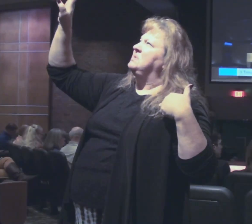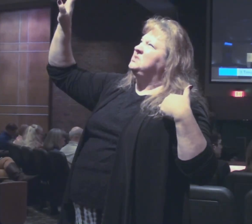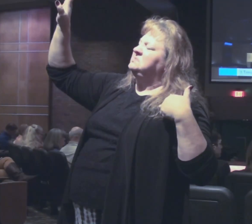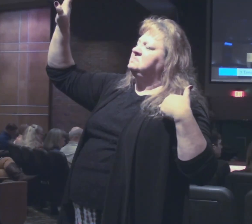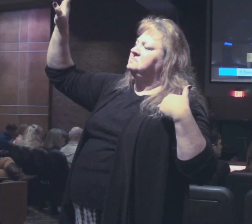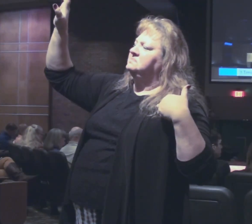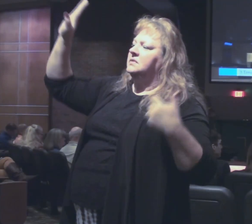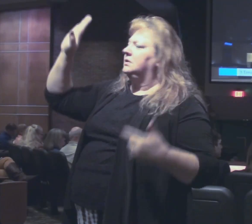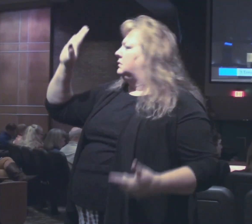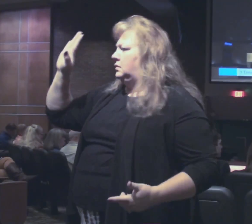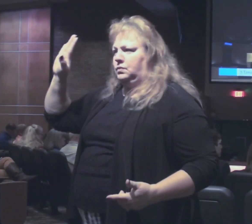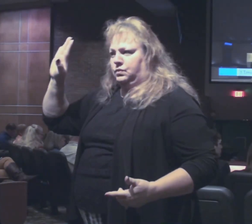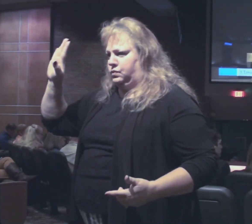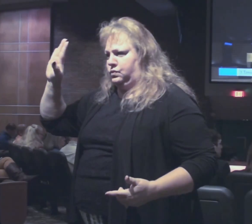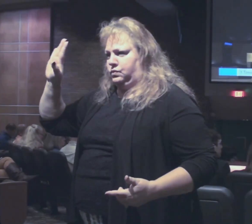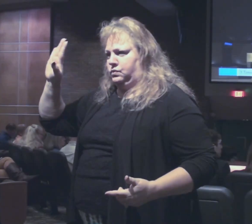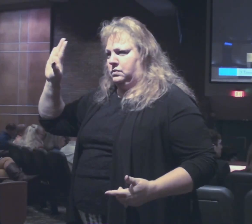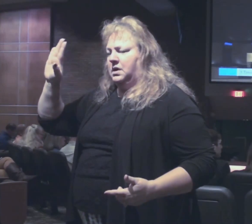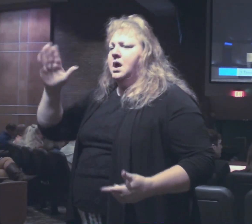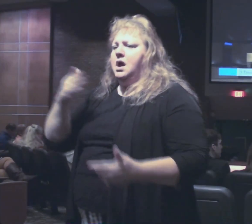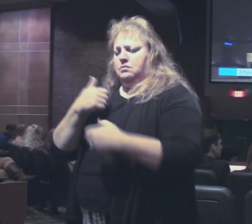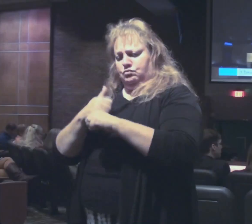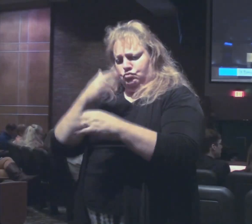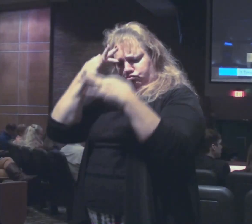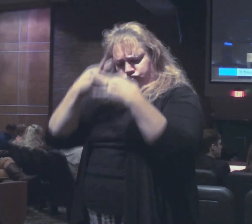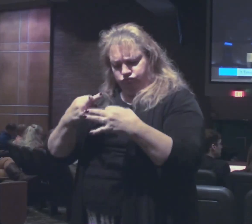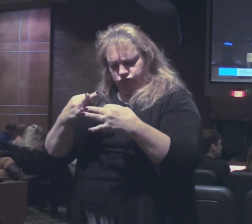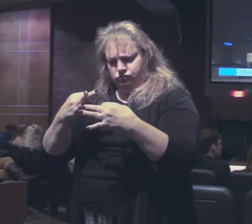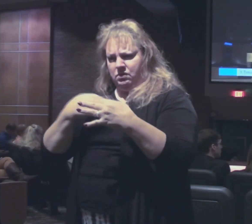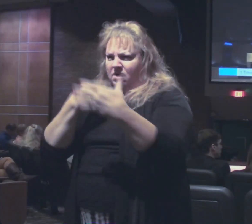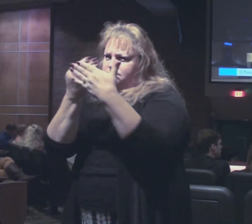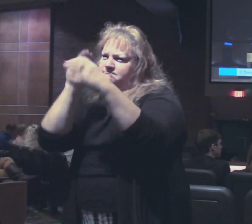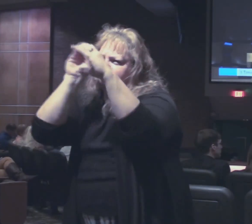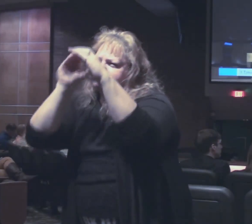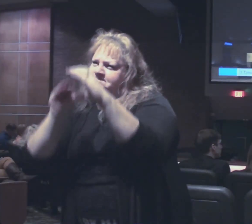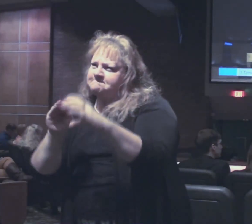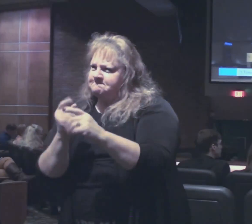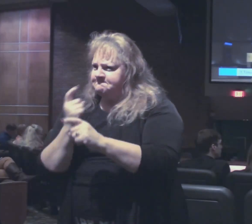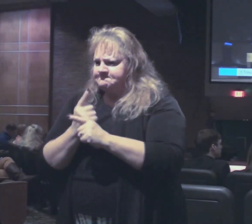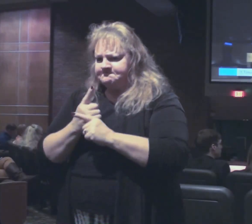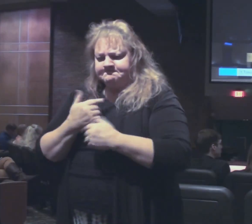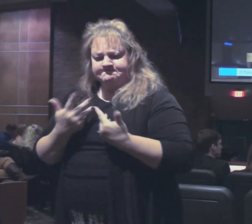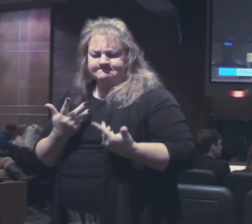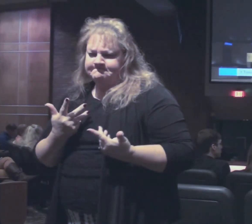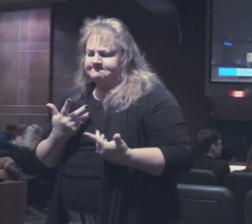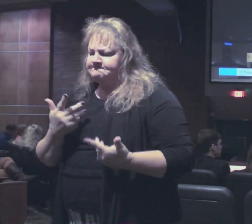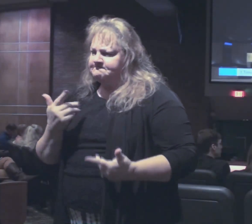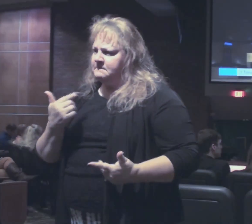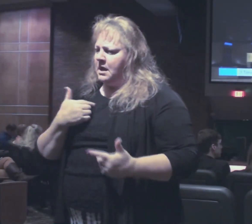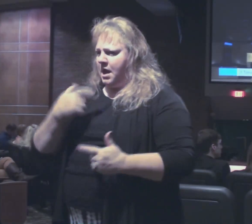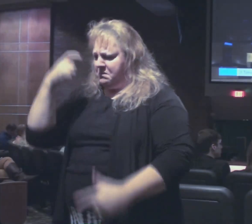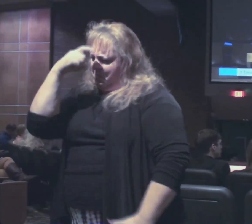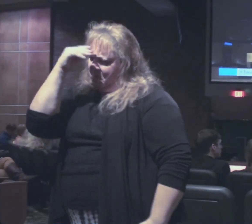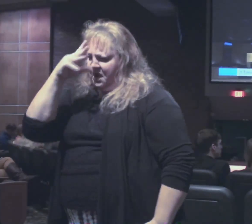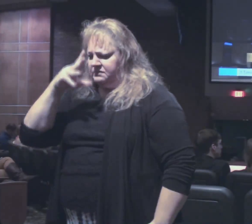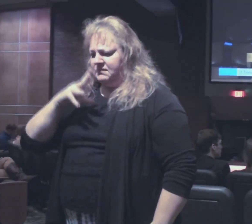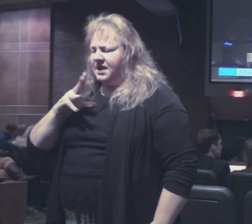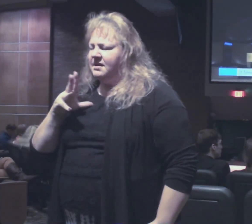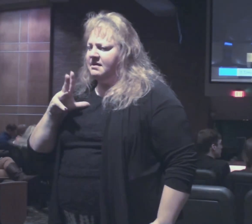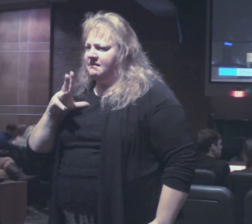I have made good business decisions. Good investments. I'm a wise man.